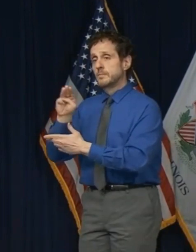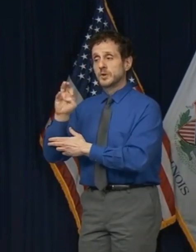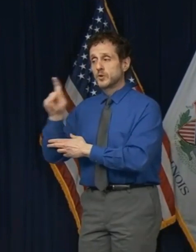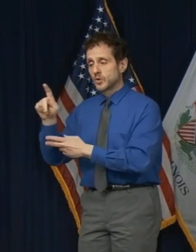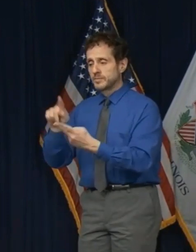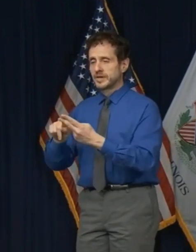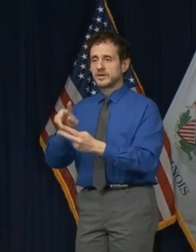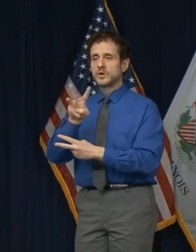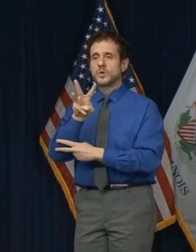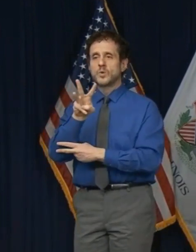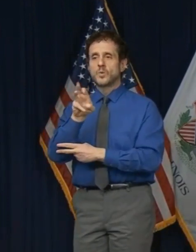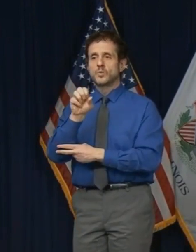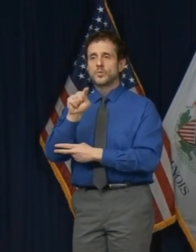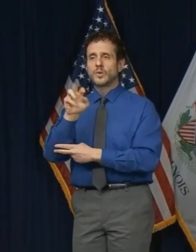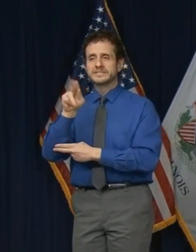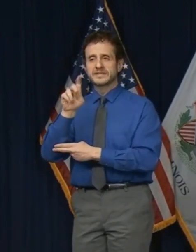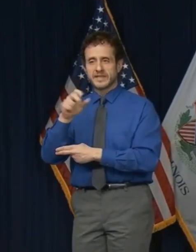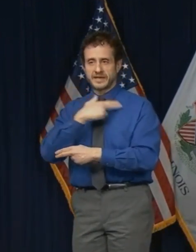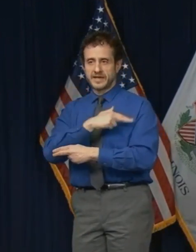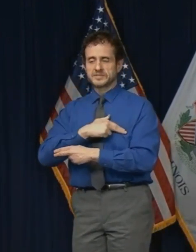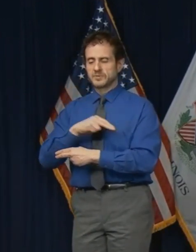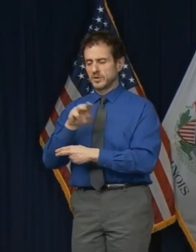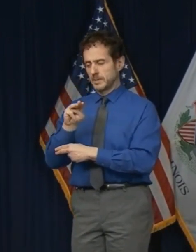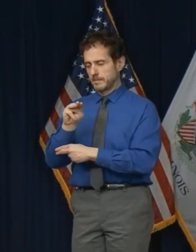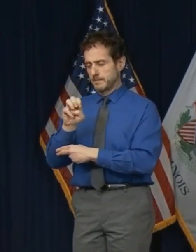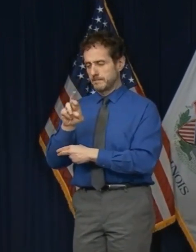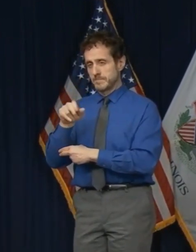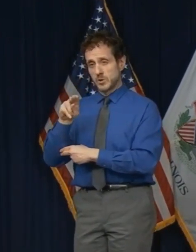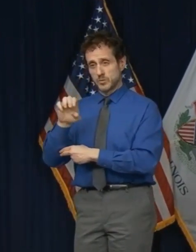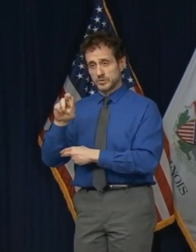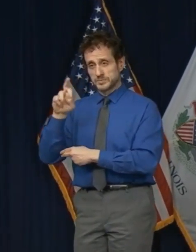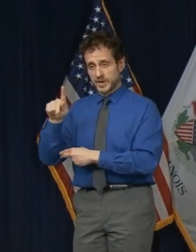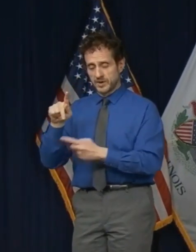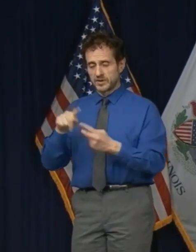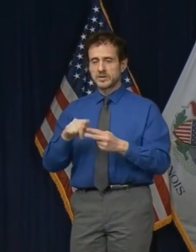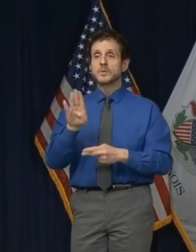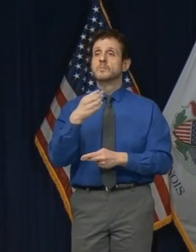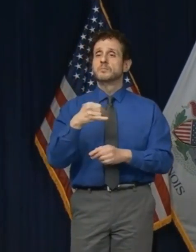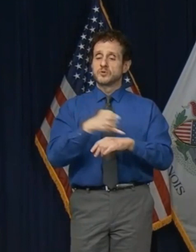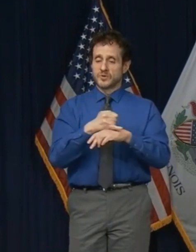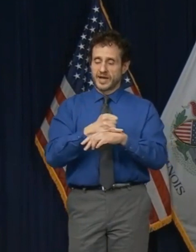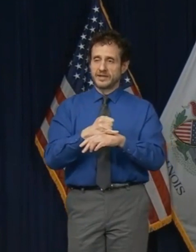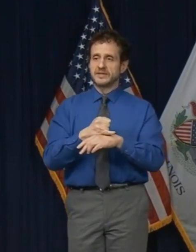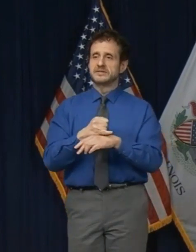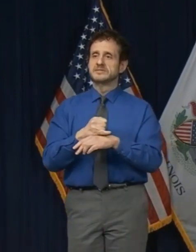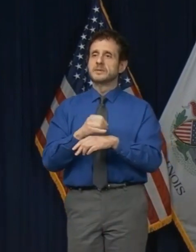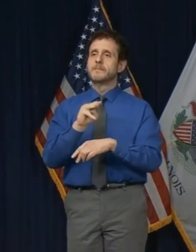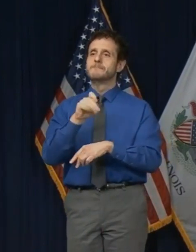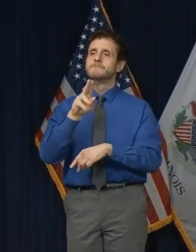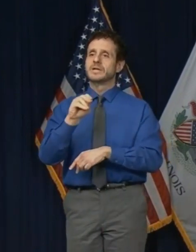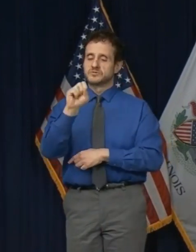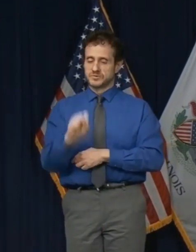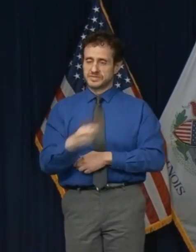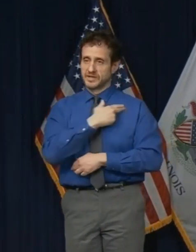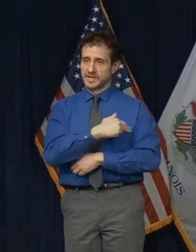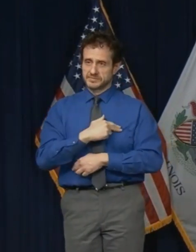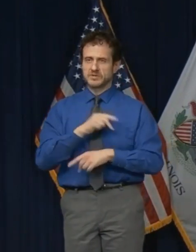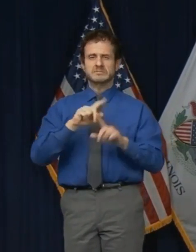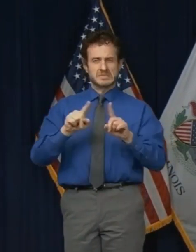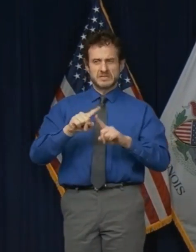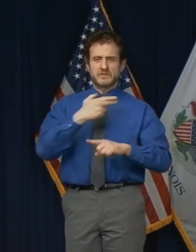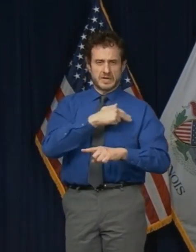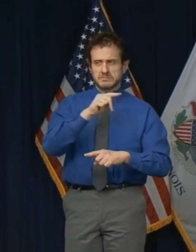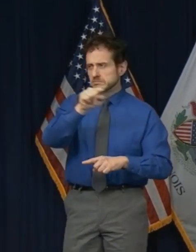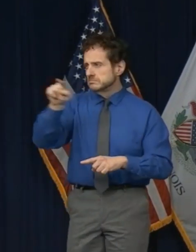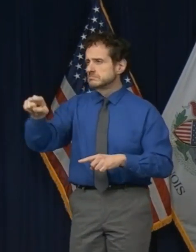Hospital in Melrose Park, Metro South Hospital in Blue Island, and in other locations across Illinois.